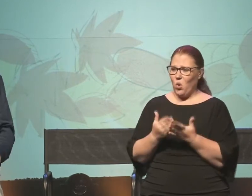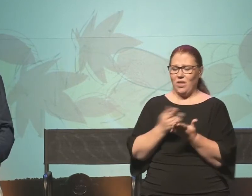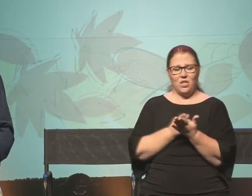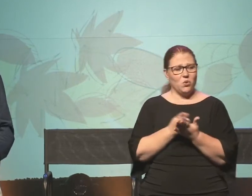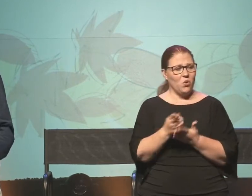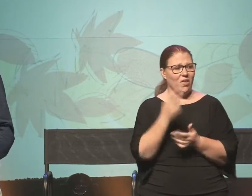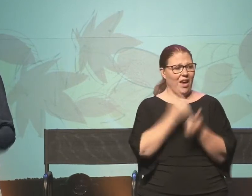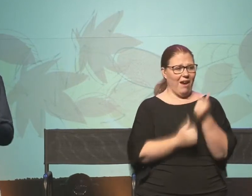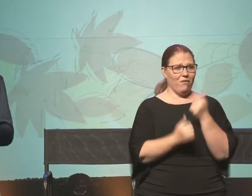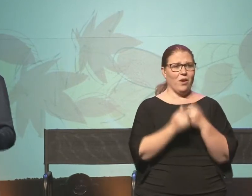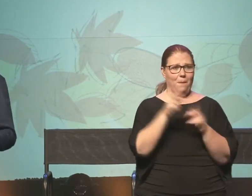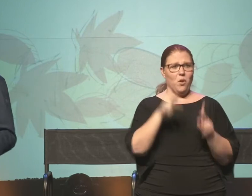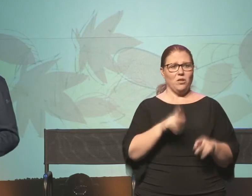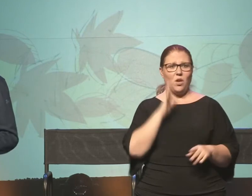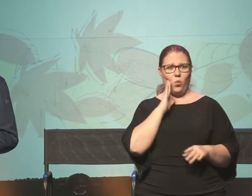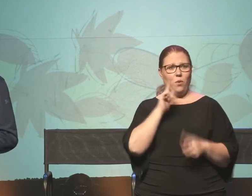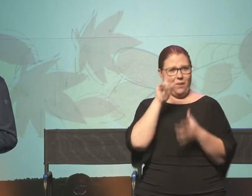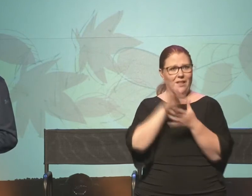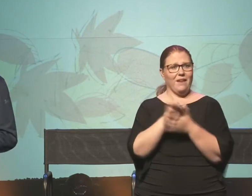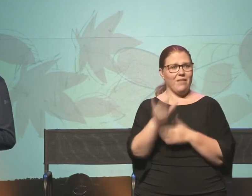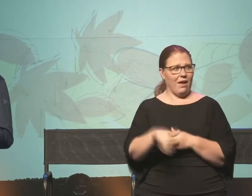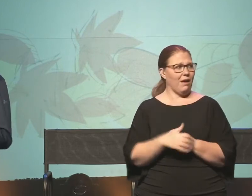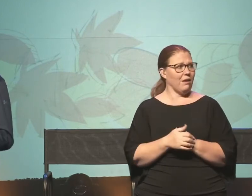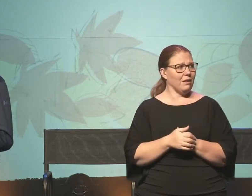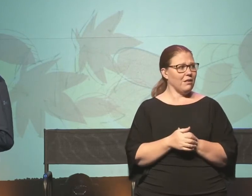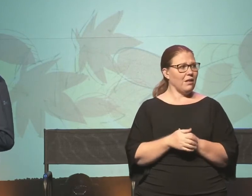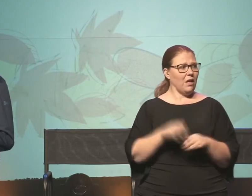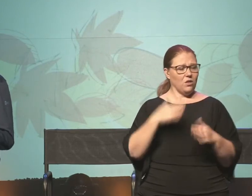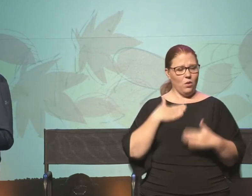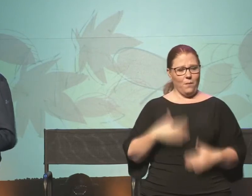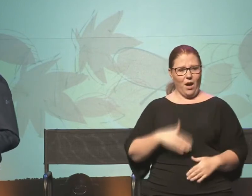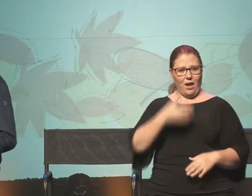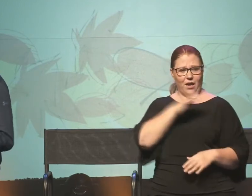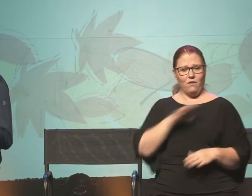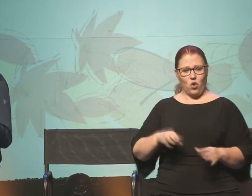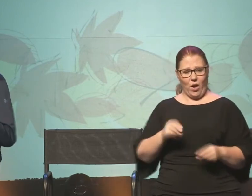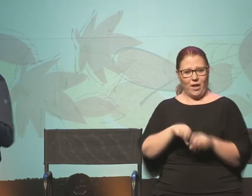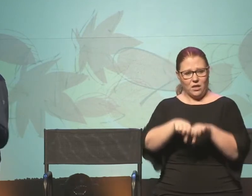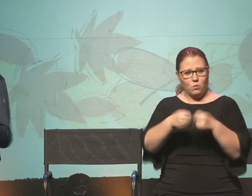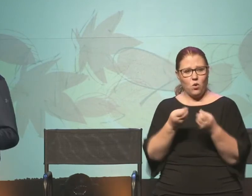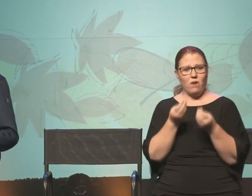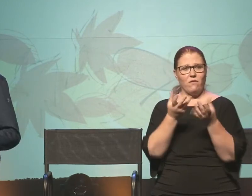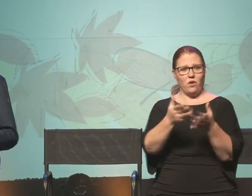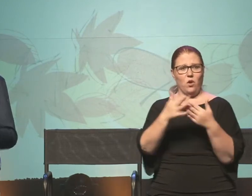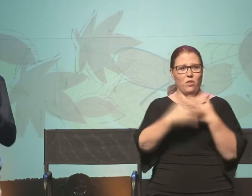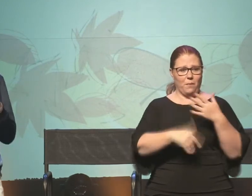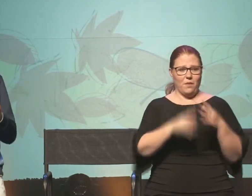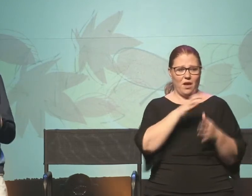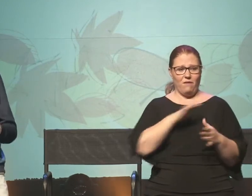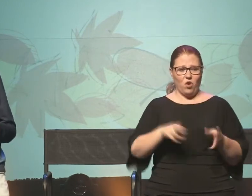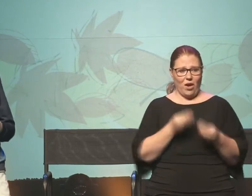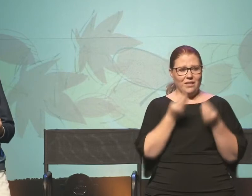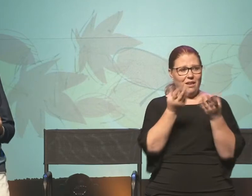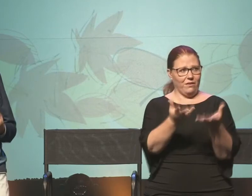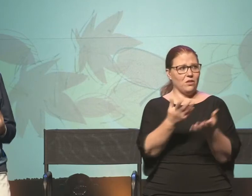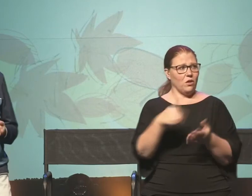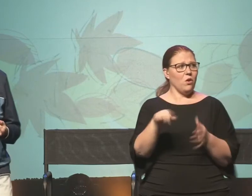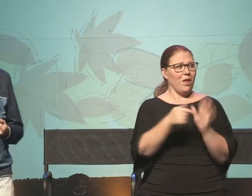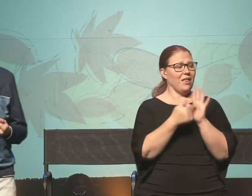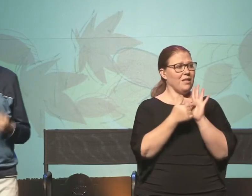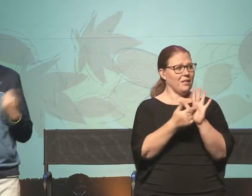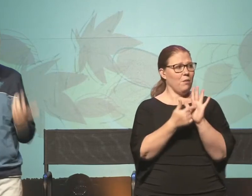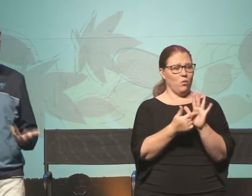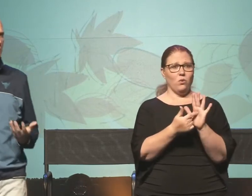would, that we would all understand that. So the body of Christ is broken for you, and the blood of Christ is shed for you, these symbols that represent